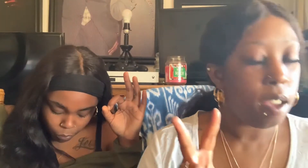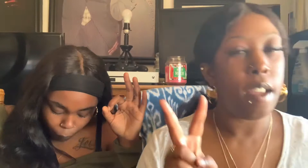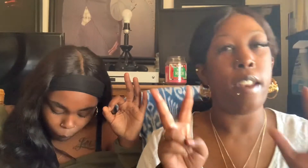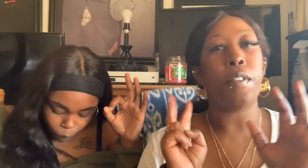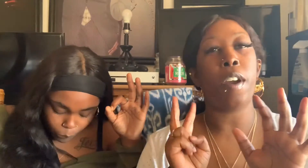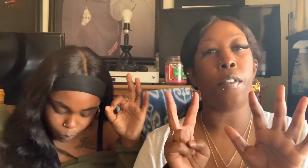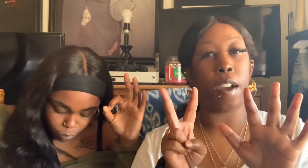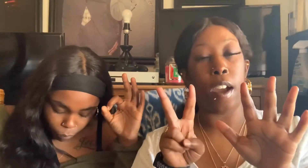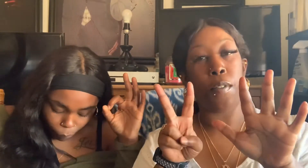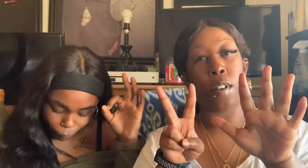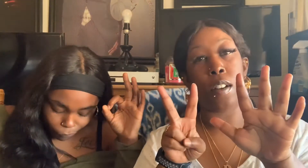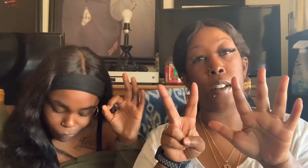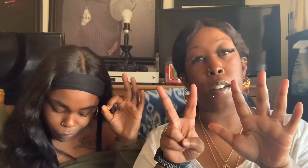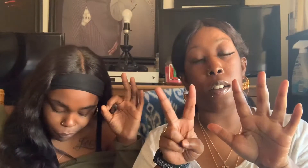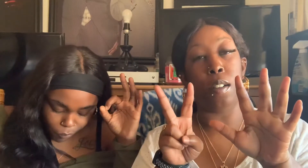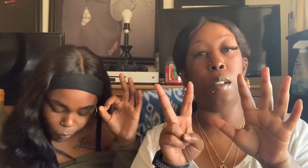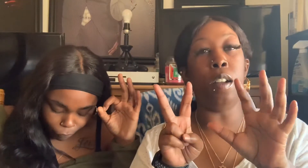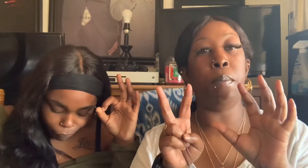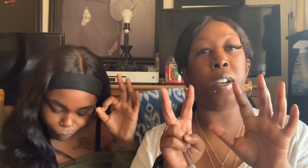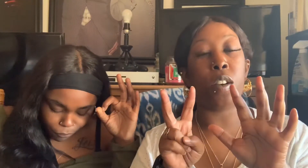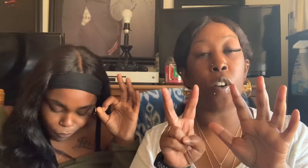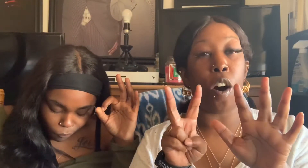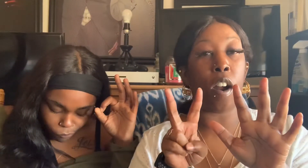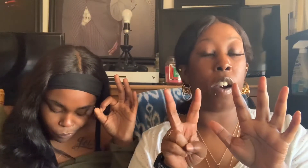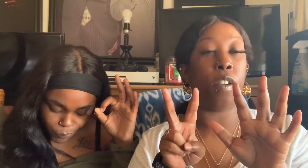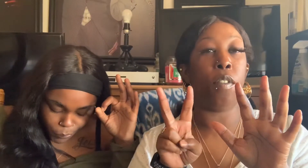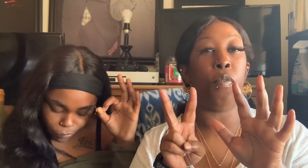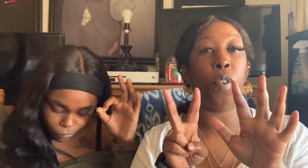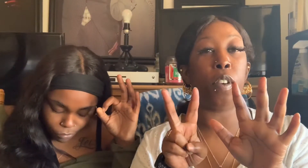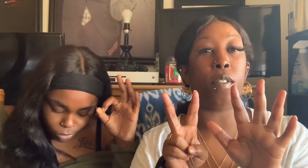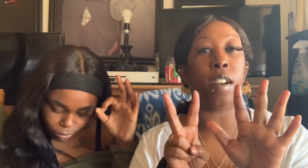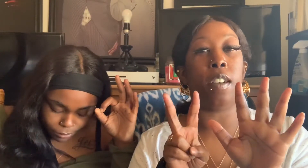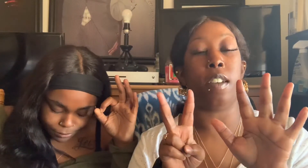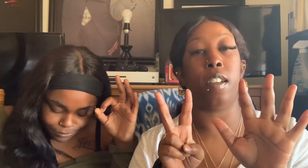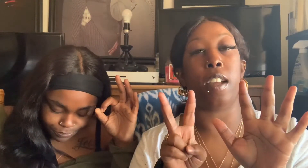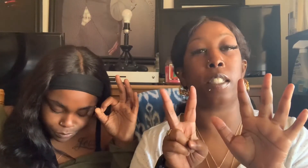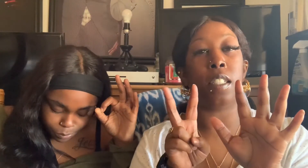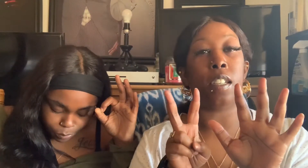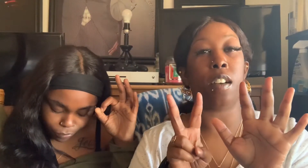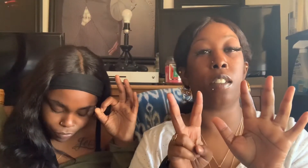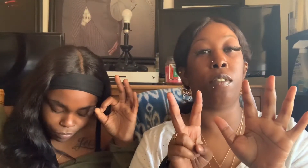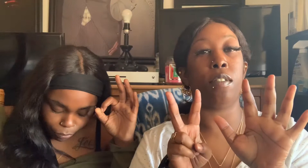Never have I ever. Been in the car. Fooling around. And accidentally honked my horn.